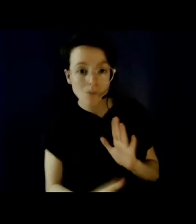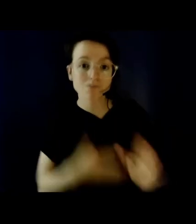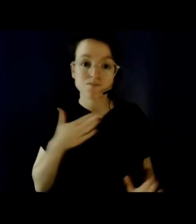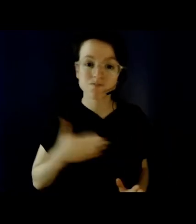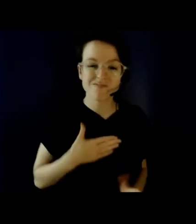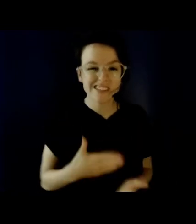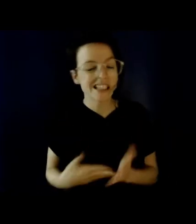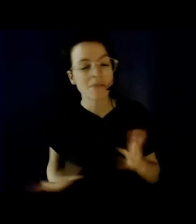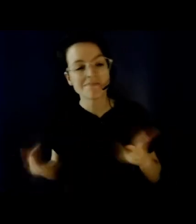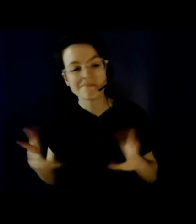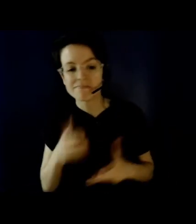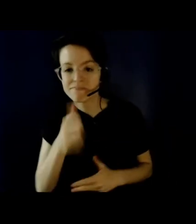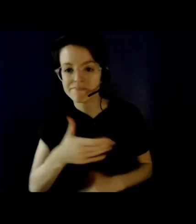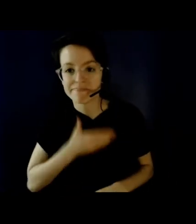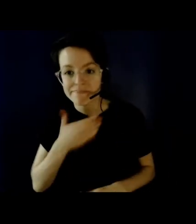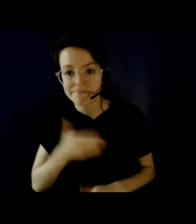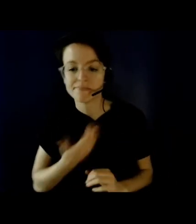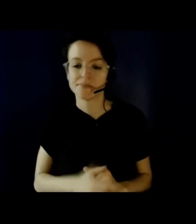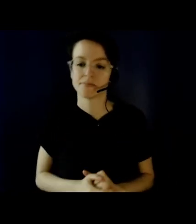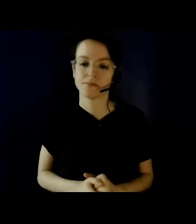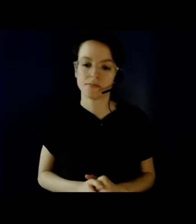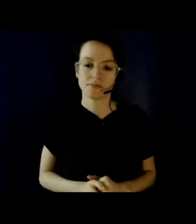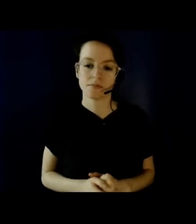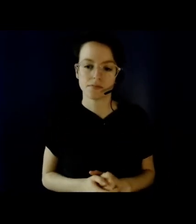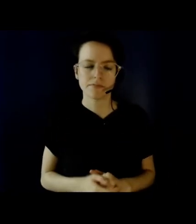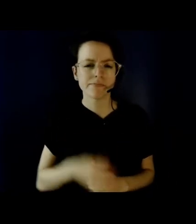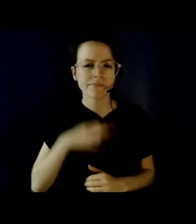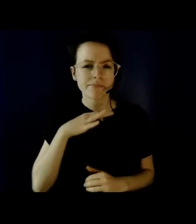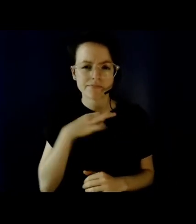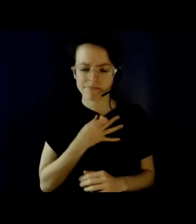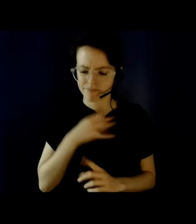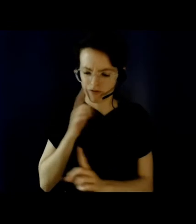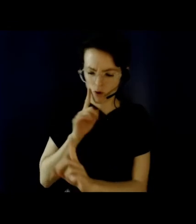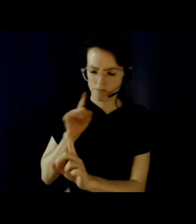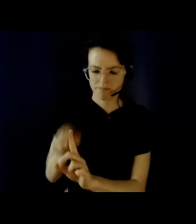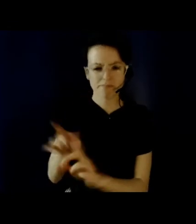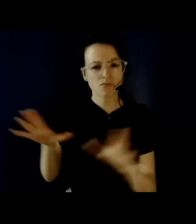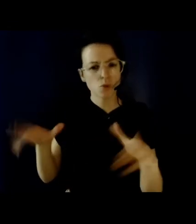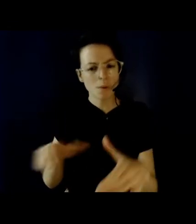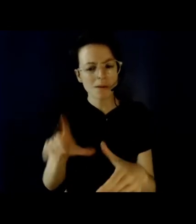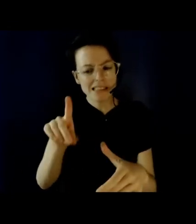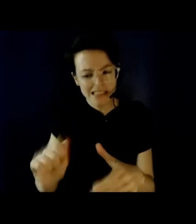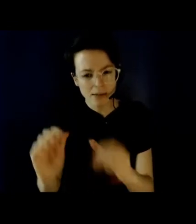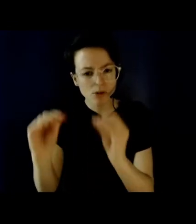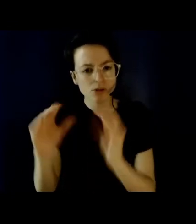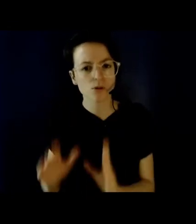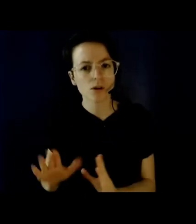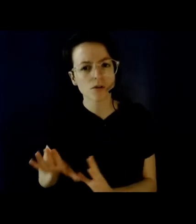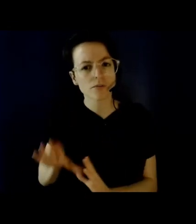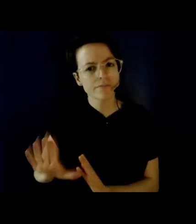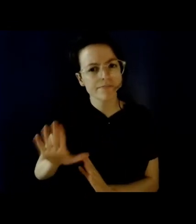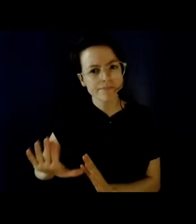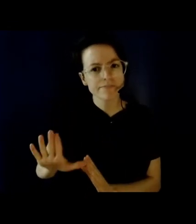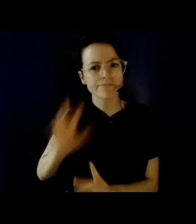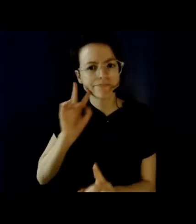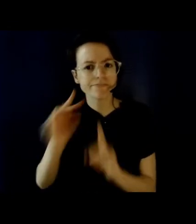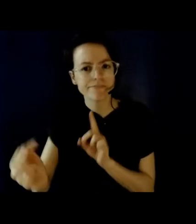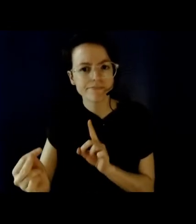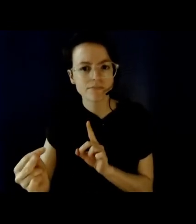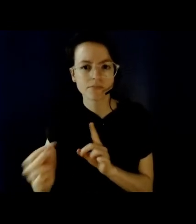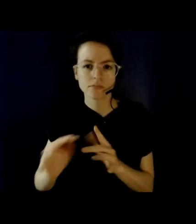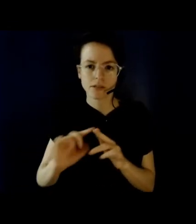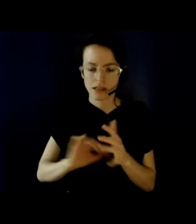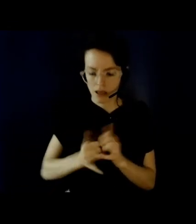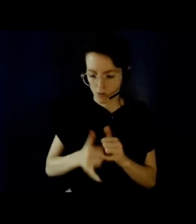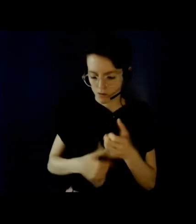implications of this return to campus to disabled instructors? What support is needed to make the transition and future teaching more